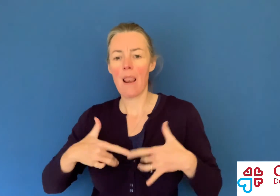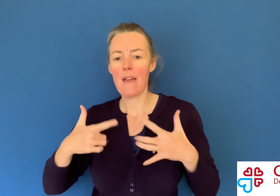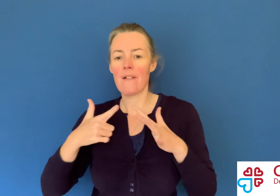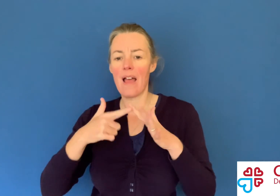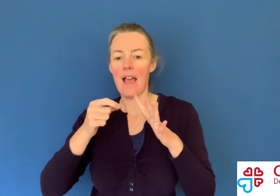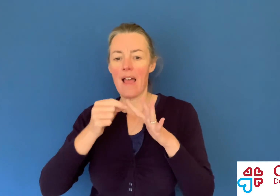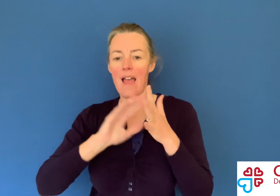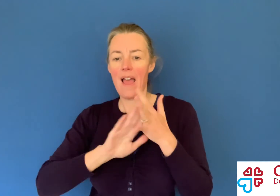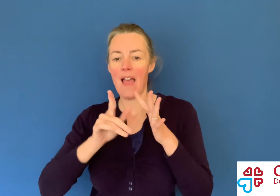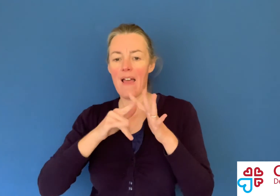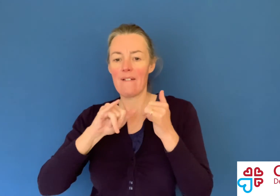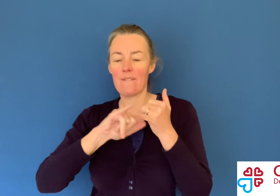people of Ephesus.